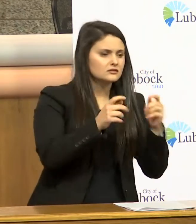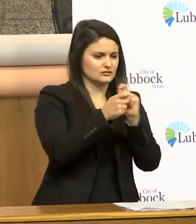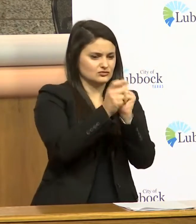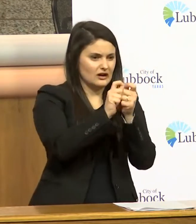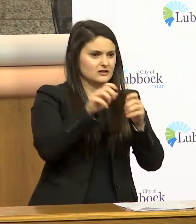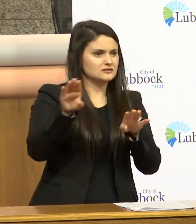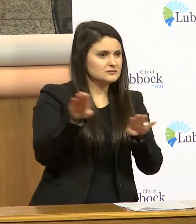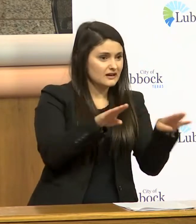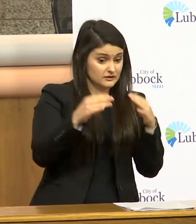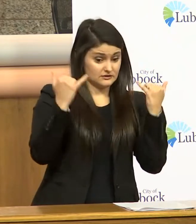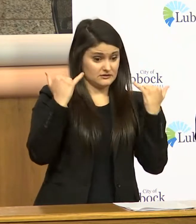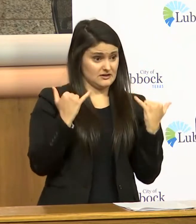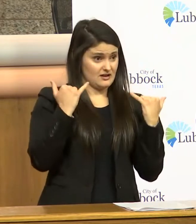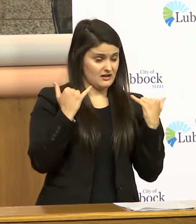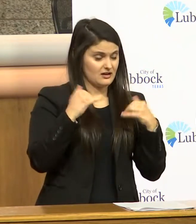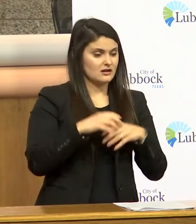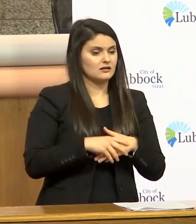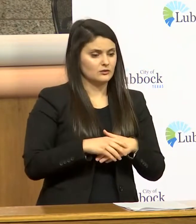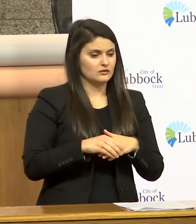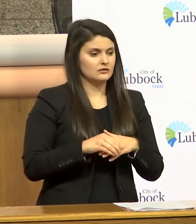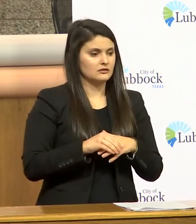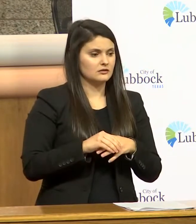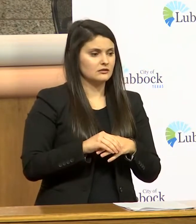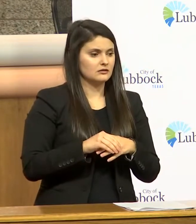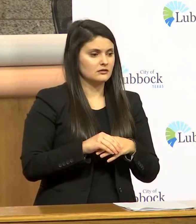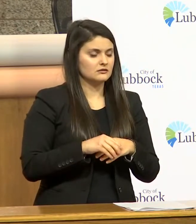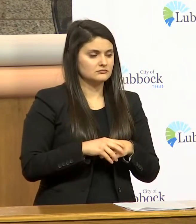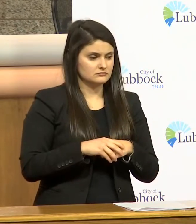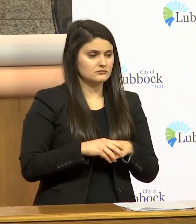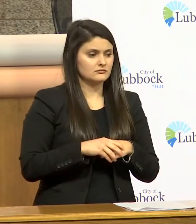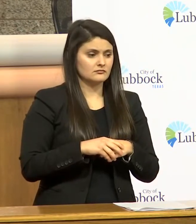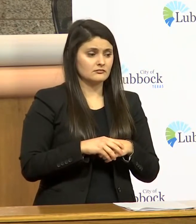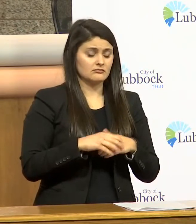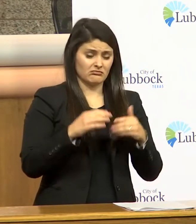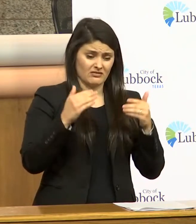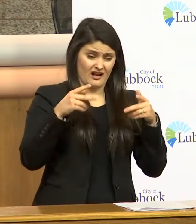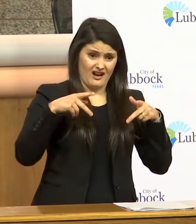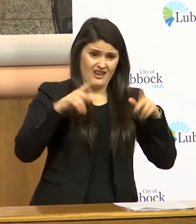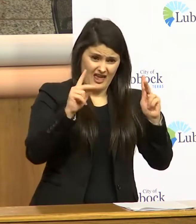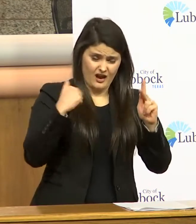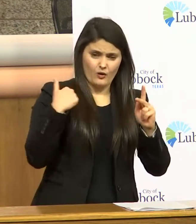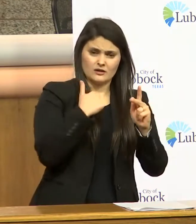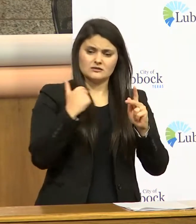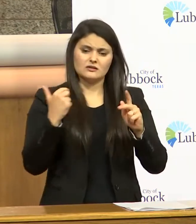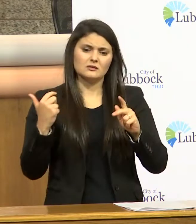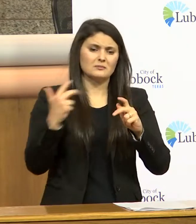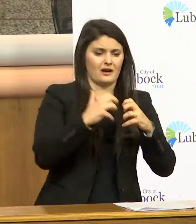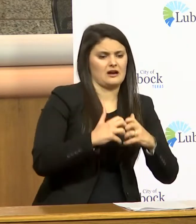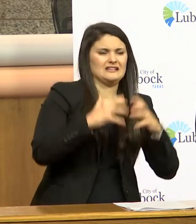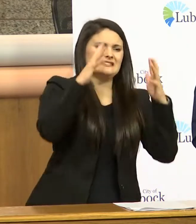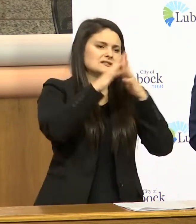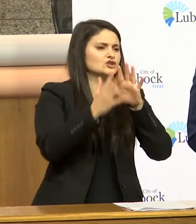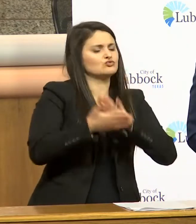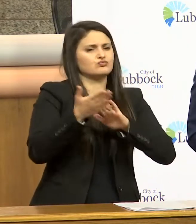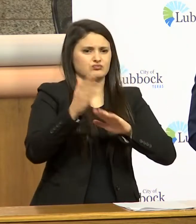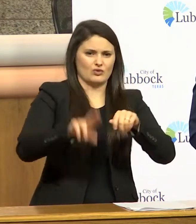behaviors today will allow us to be back in business sooner